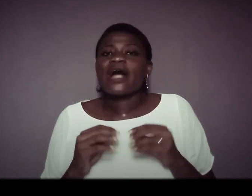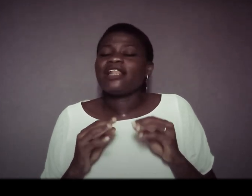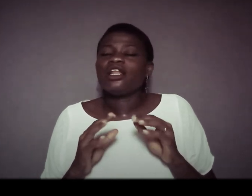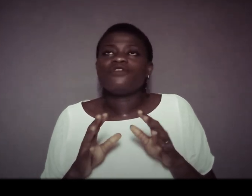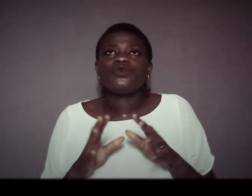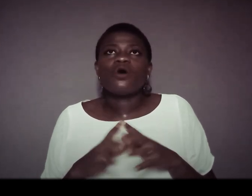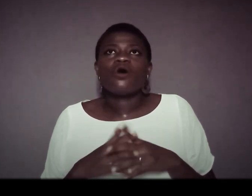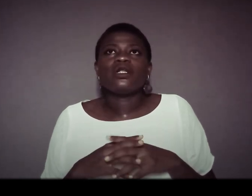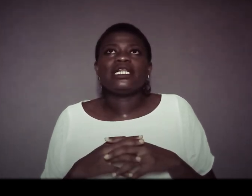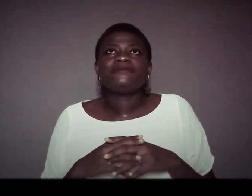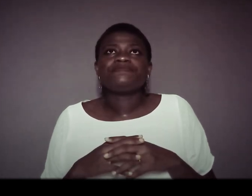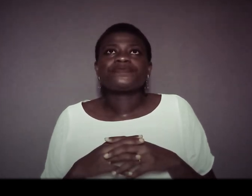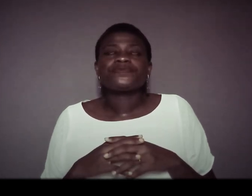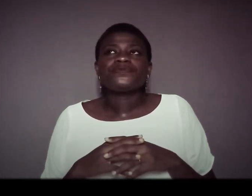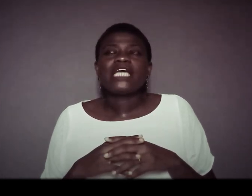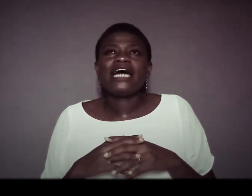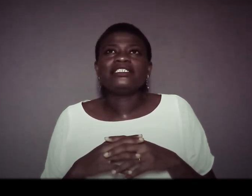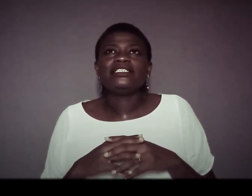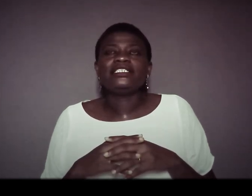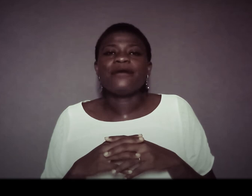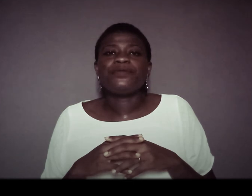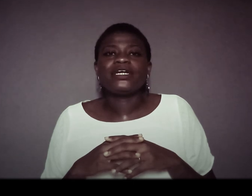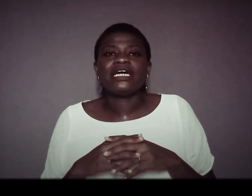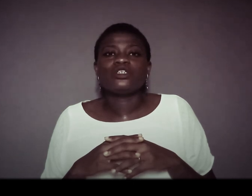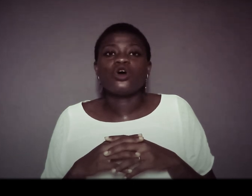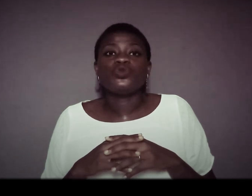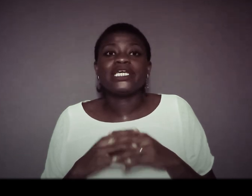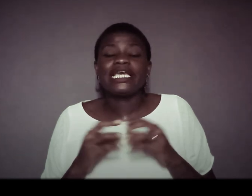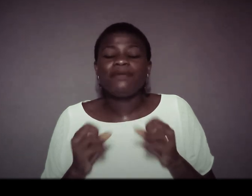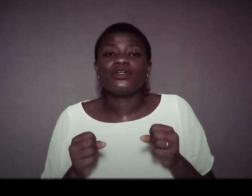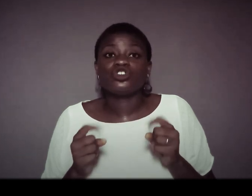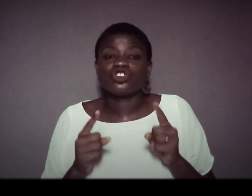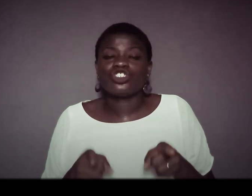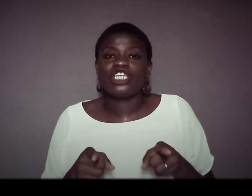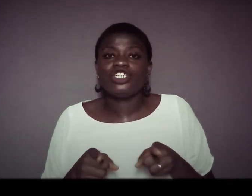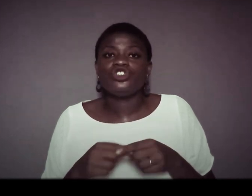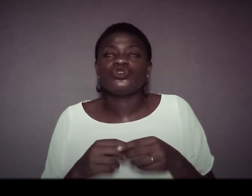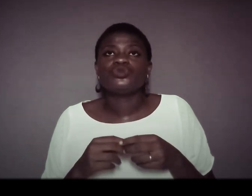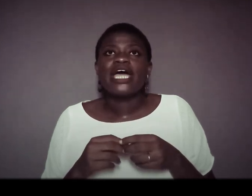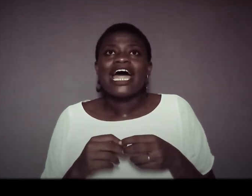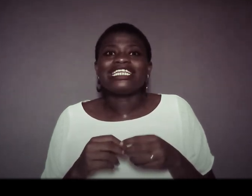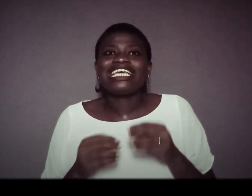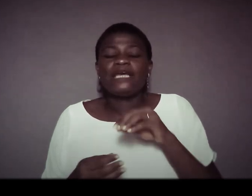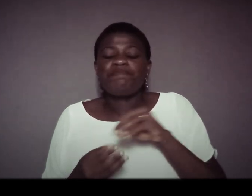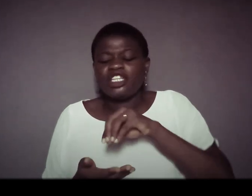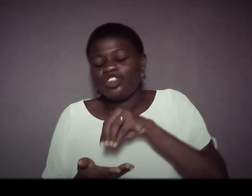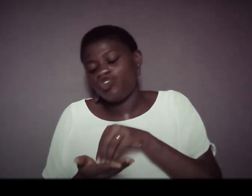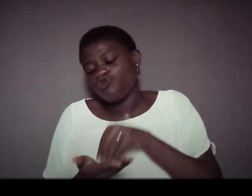i love you all and i pray that god will keep on sustaining you and keeping you